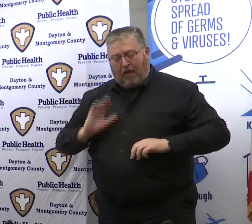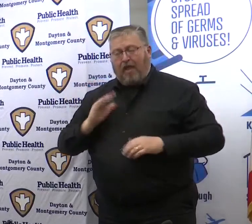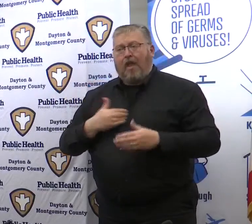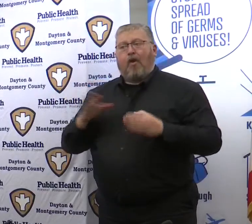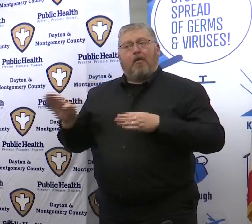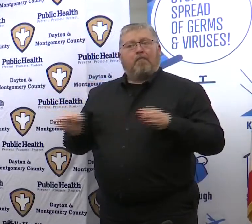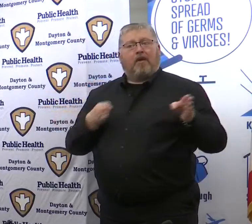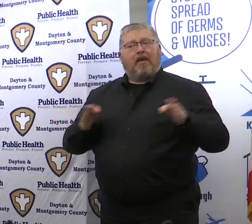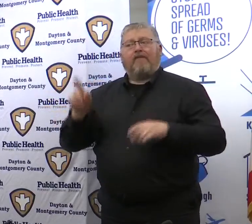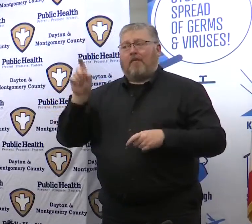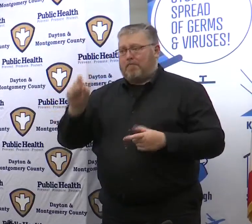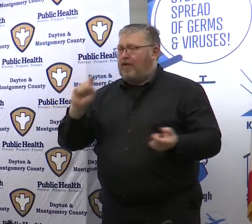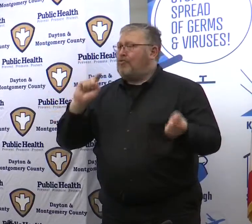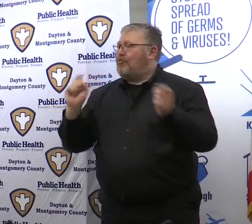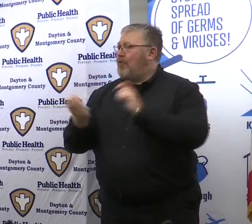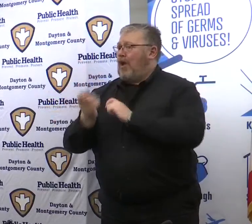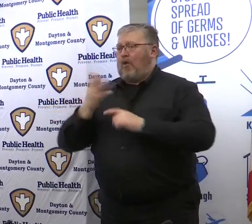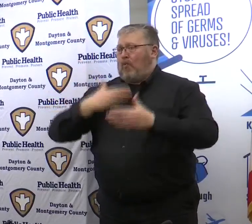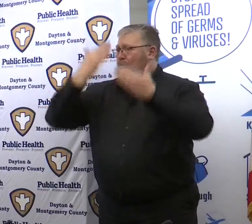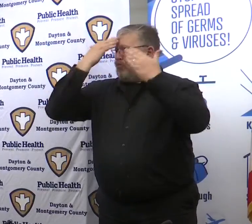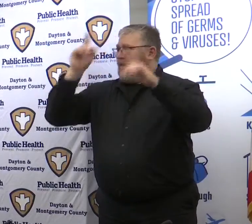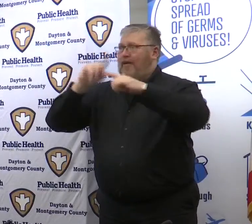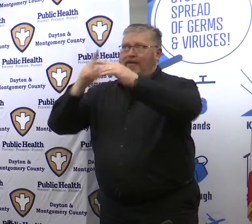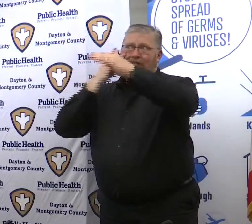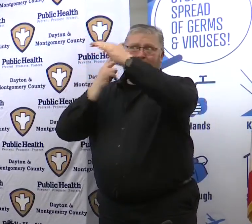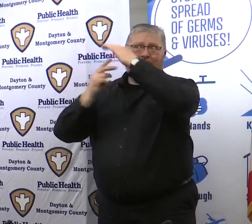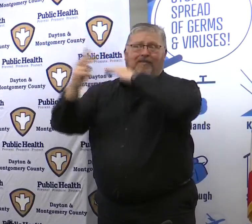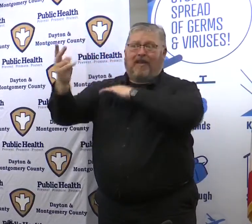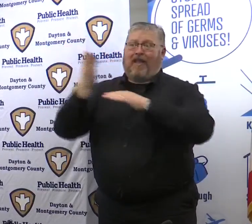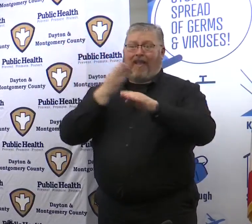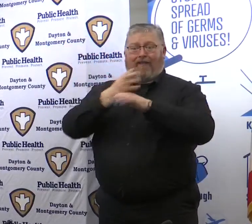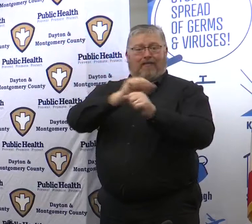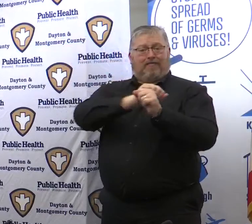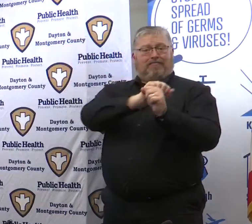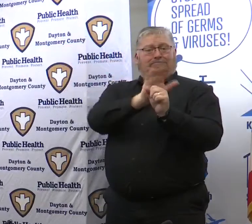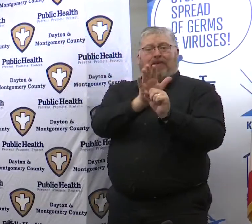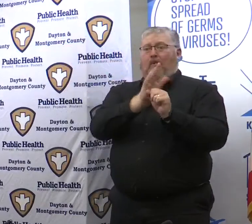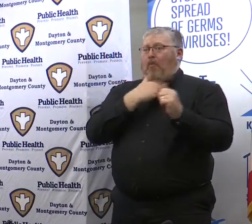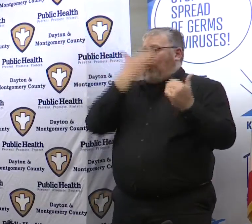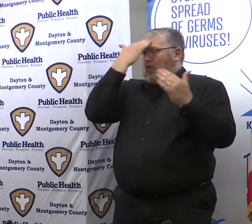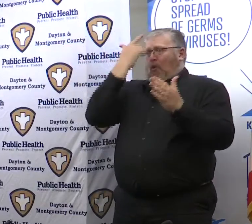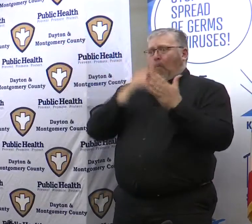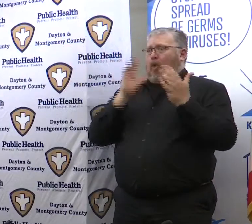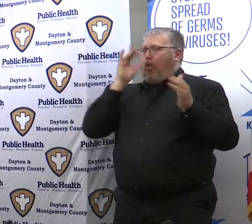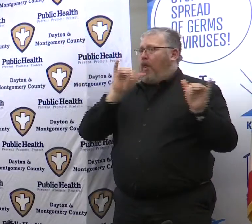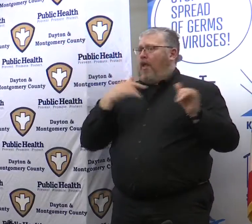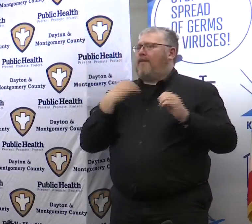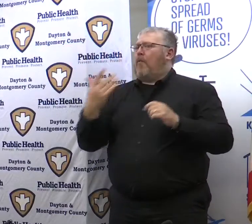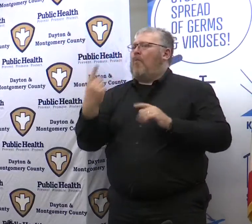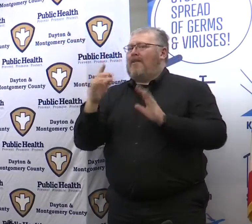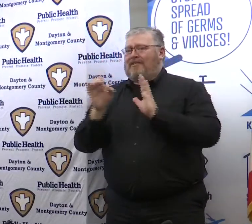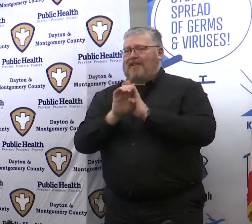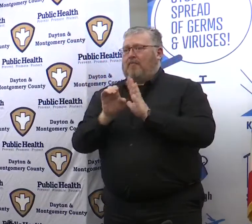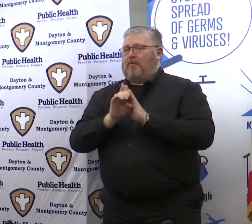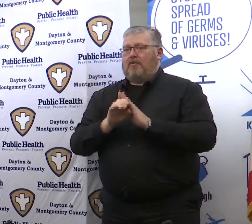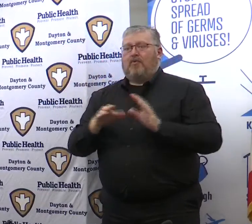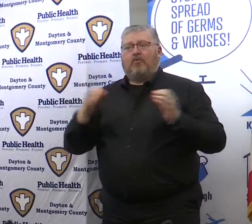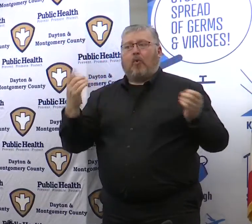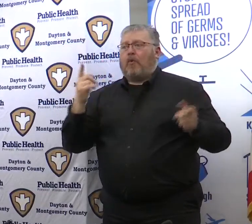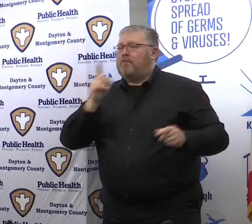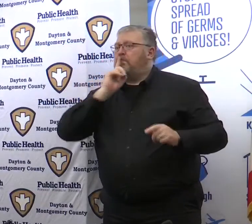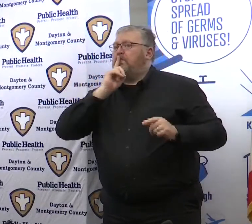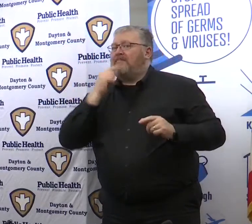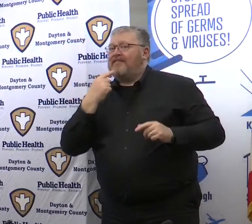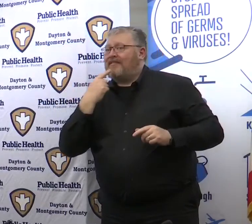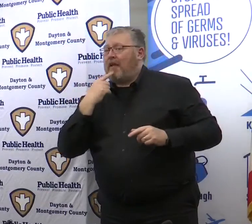behavior is gonna change in ways we don't know yet after this virus and I'll give one example that I think you know no one said this